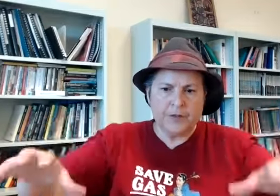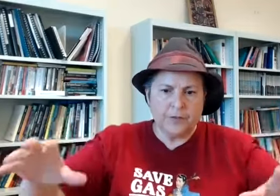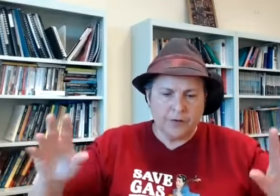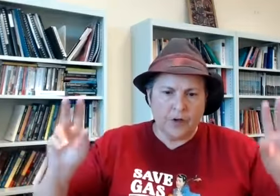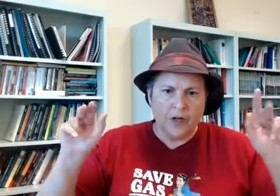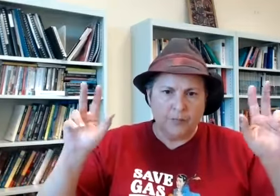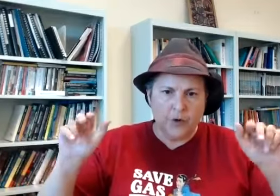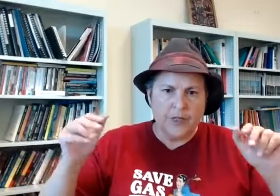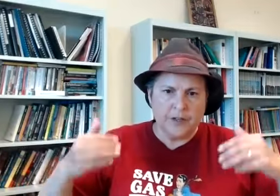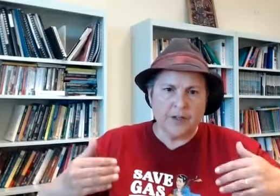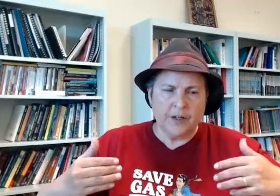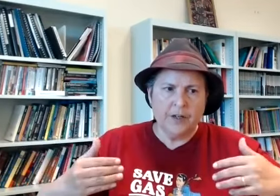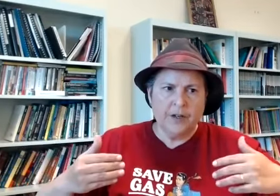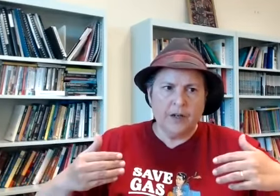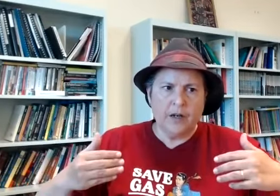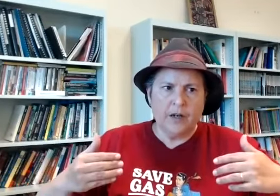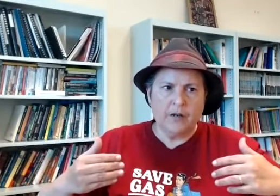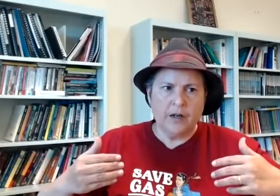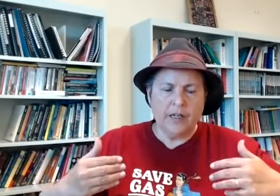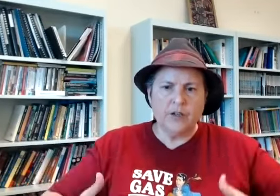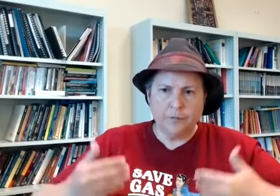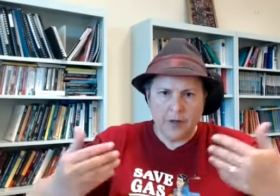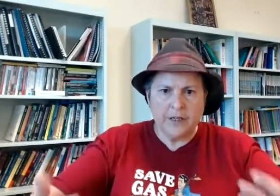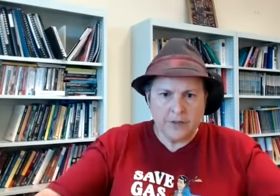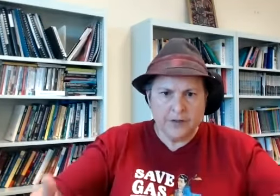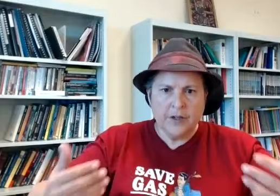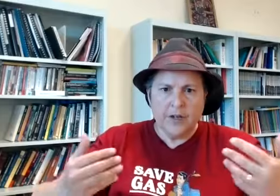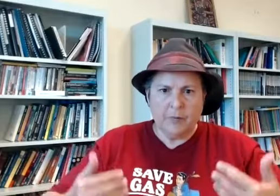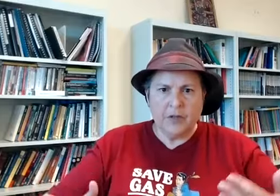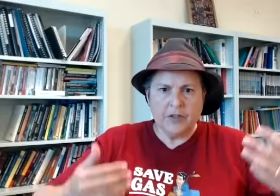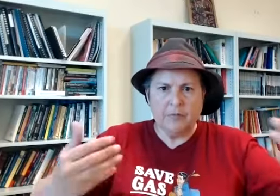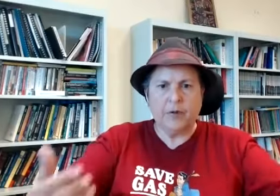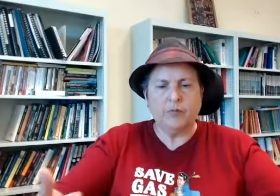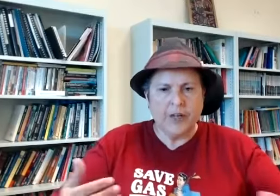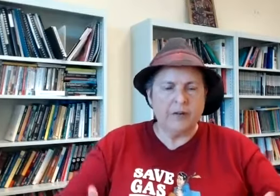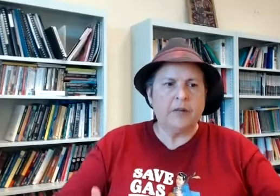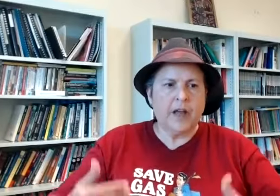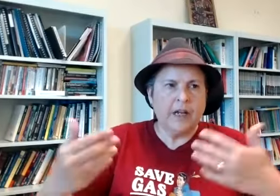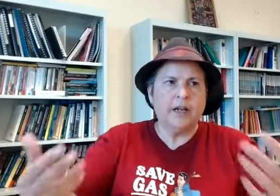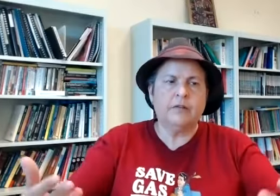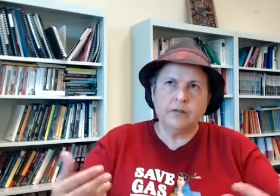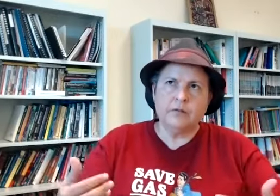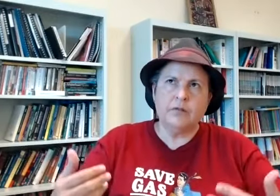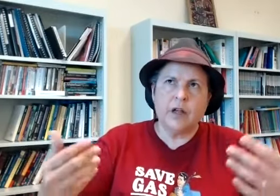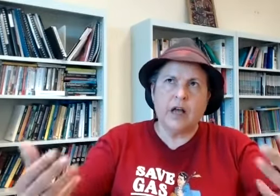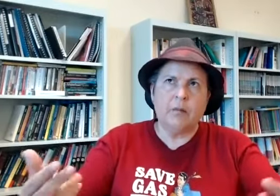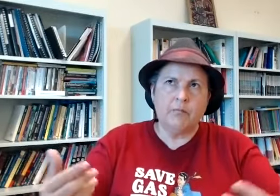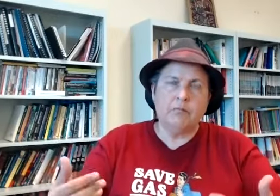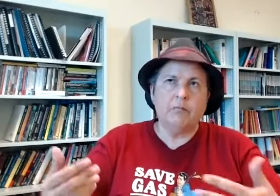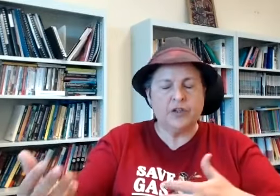kind of bodies are uh uh in your face um it's but then they much